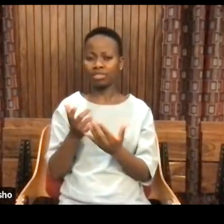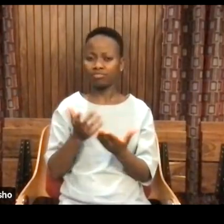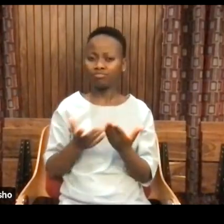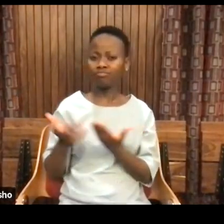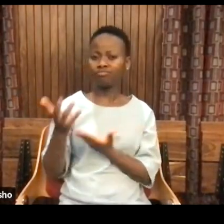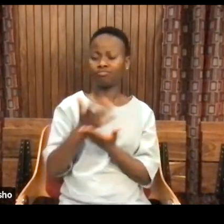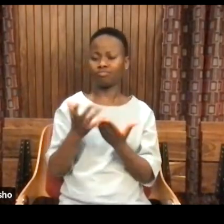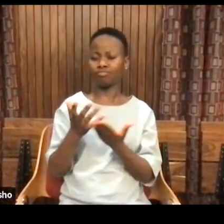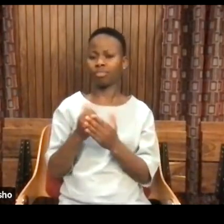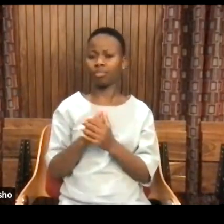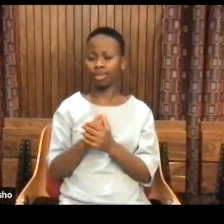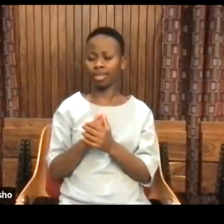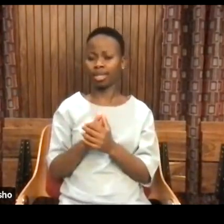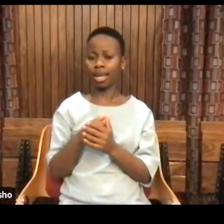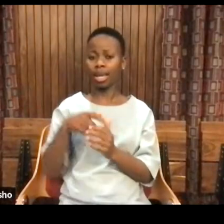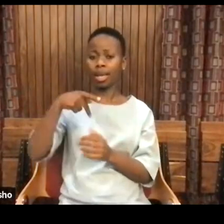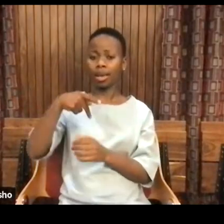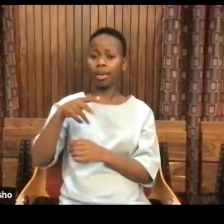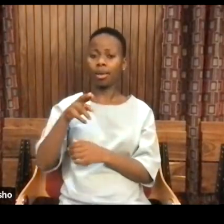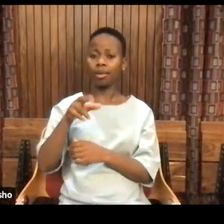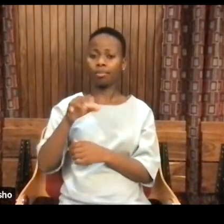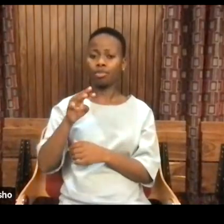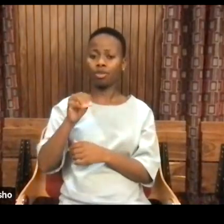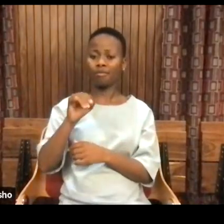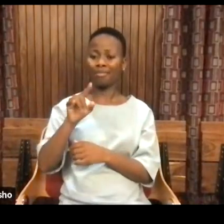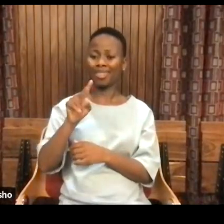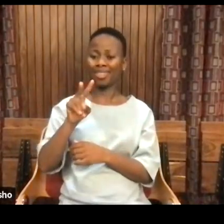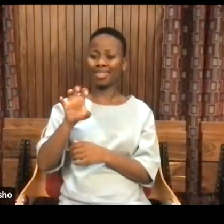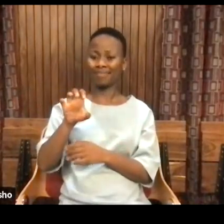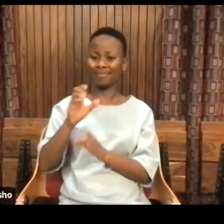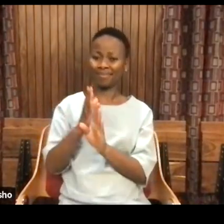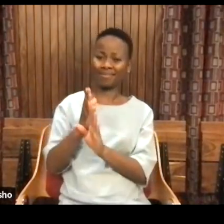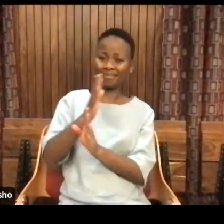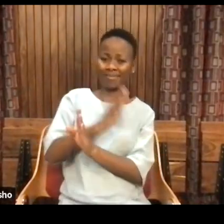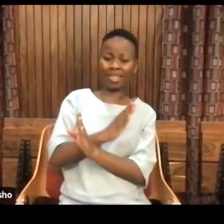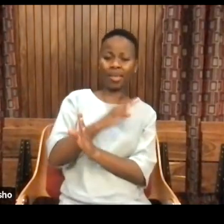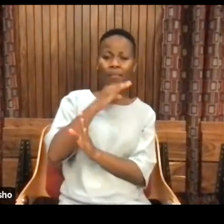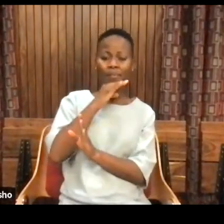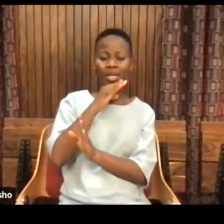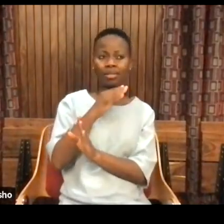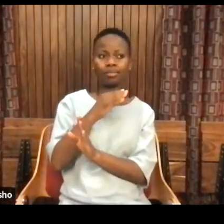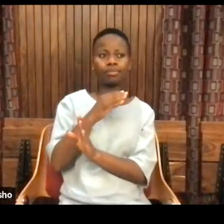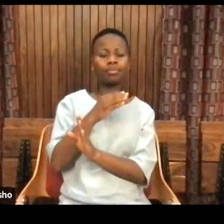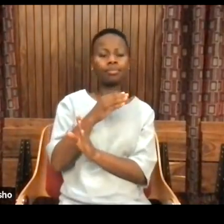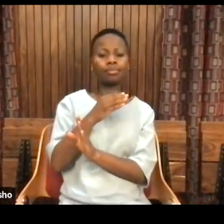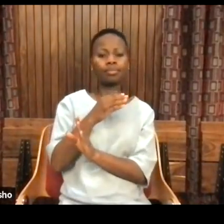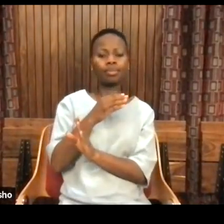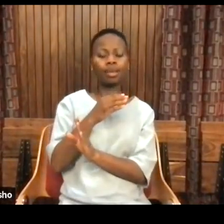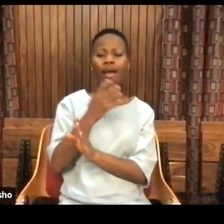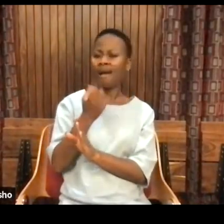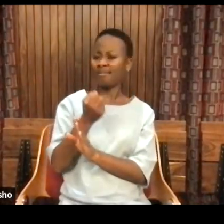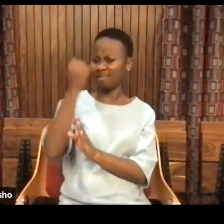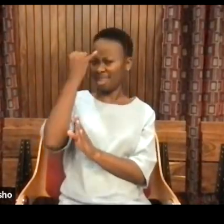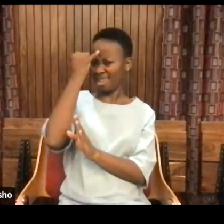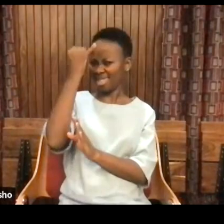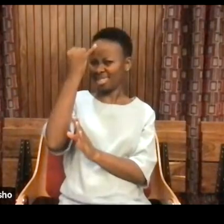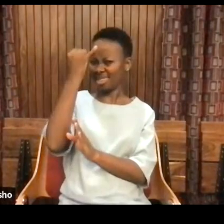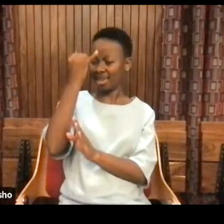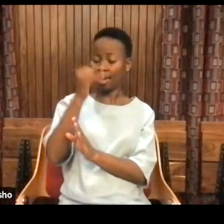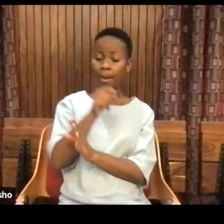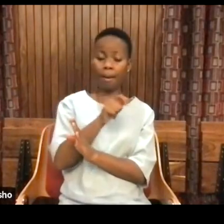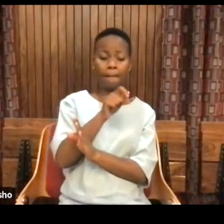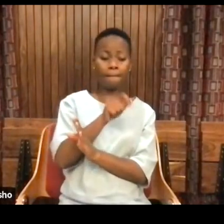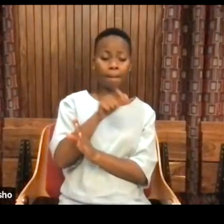the construction of the notion of the primitive is that it creates something insidious. The which is the notion that there are some people because they're